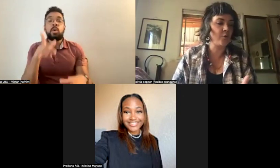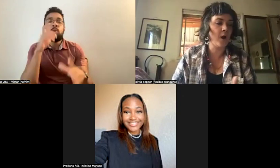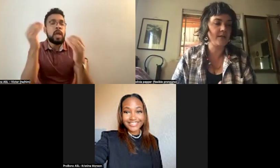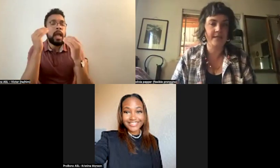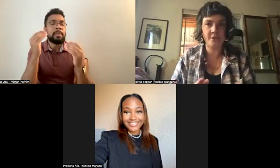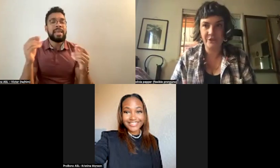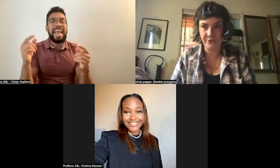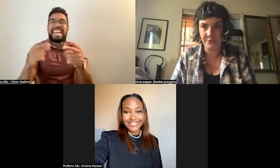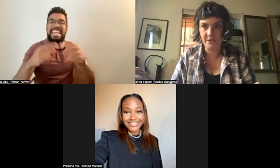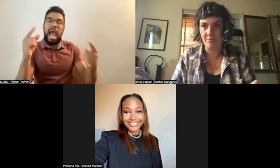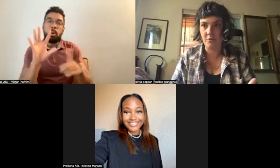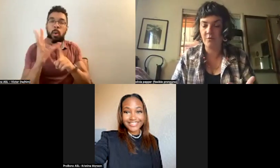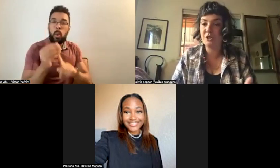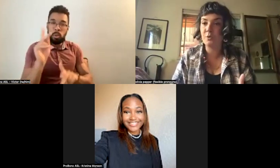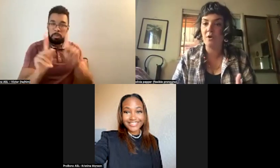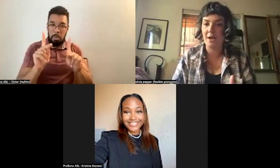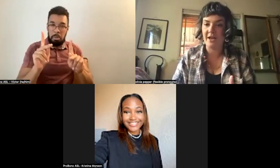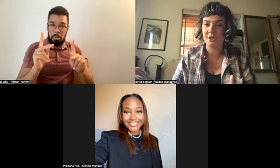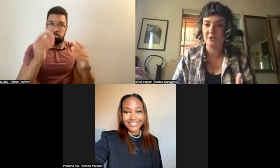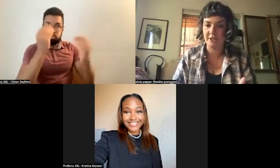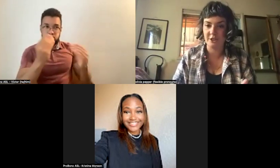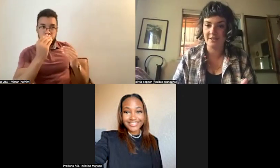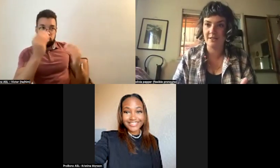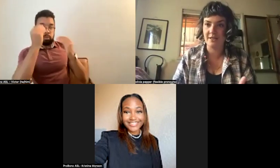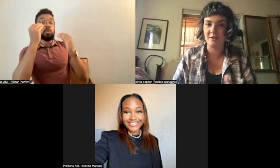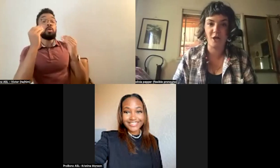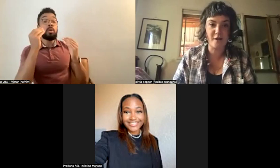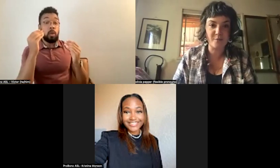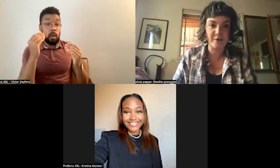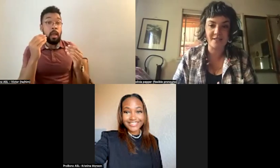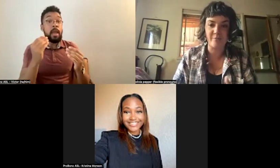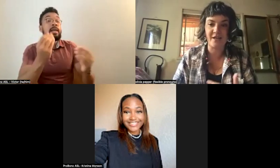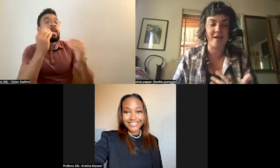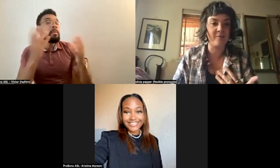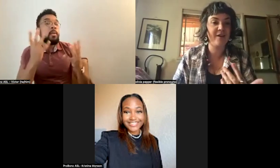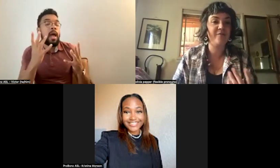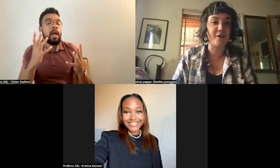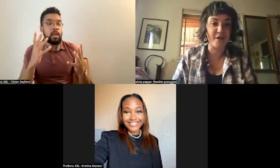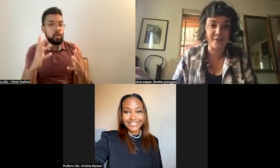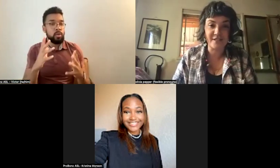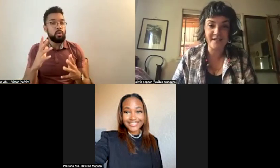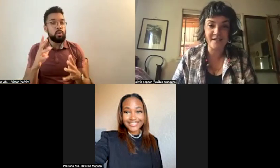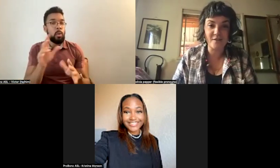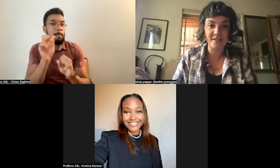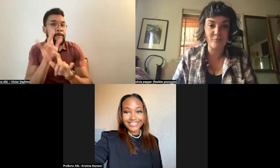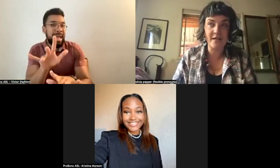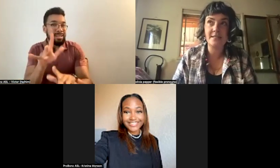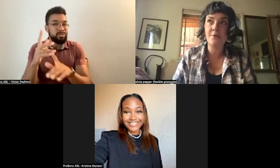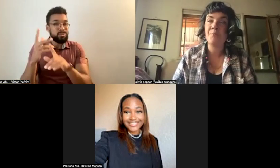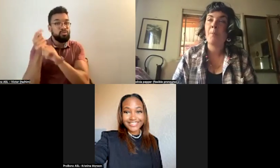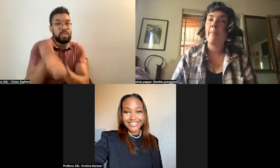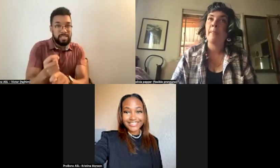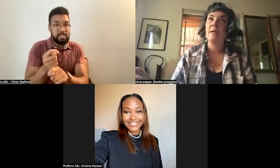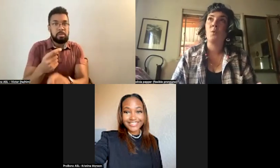was brought into some ritual high magic traditions as a child, because I became very interested in those subjects.